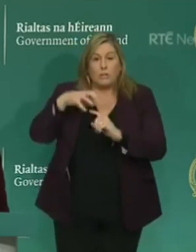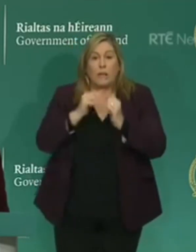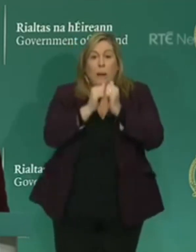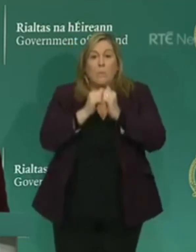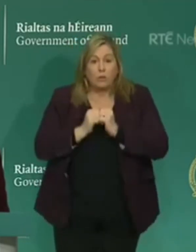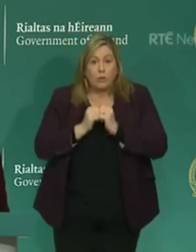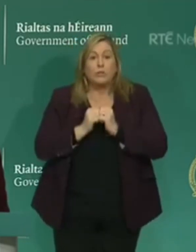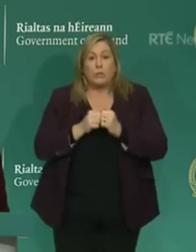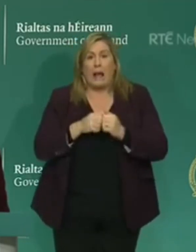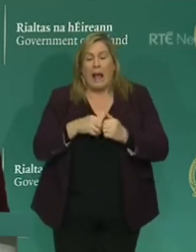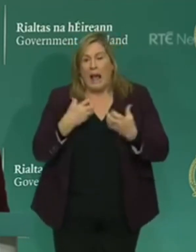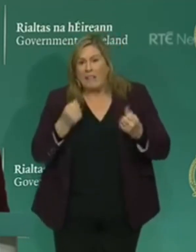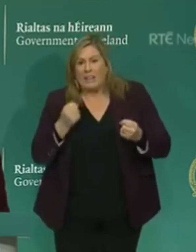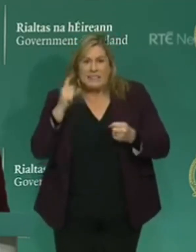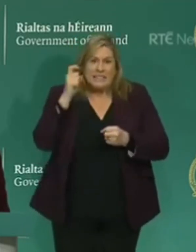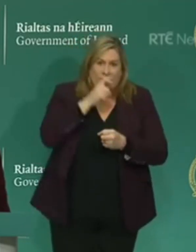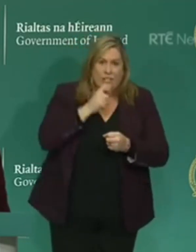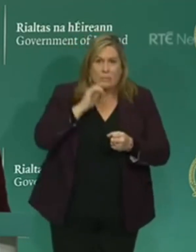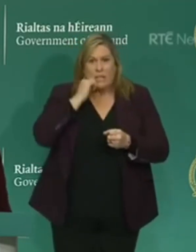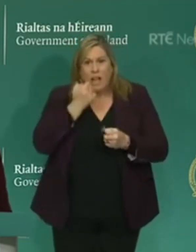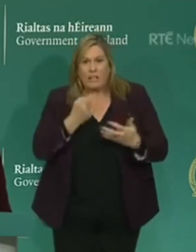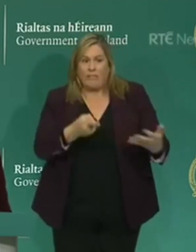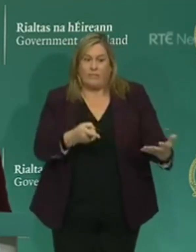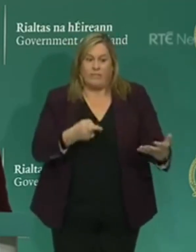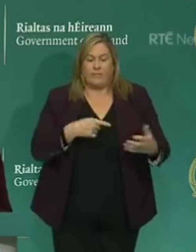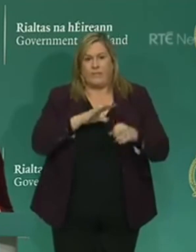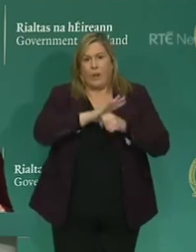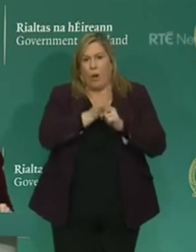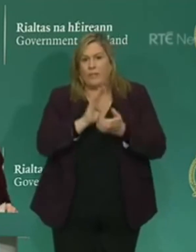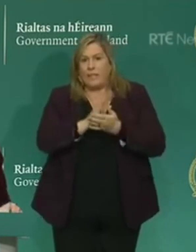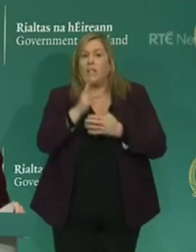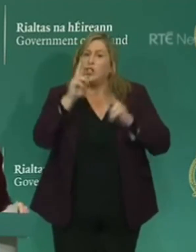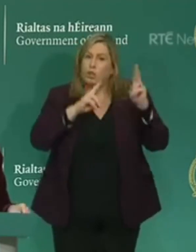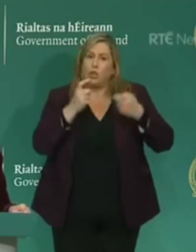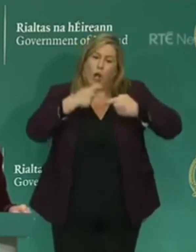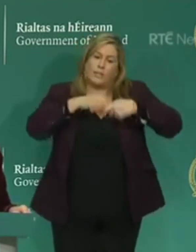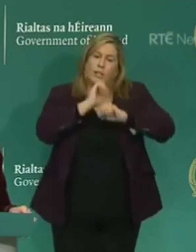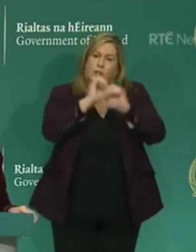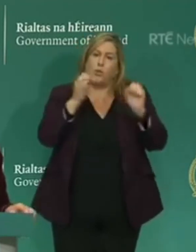to COVID-19 should contact the local authority as soon as possible.